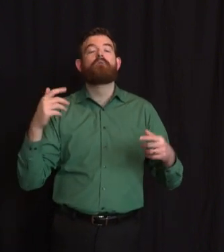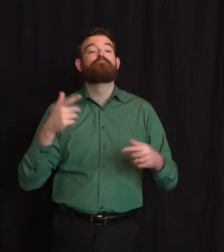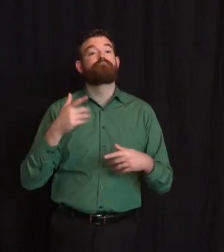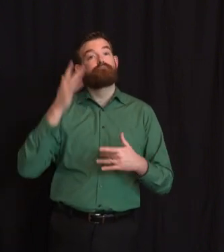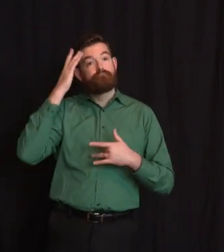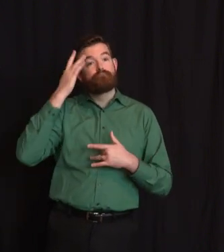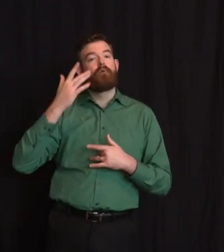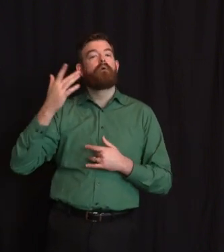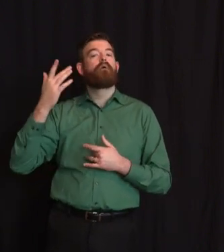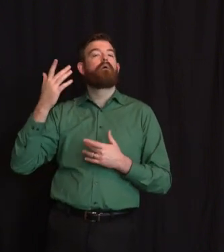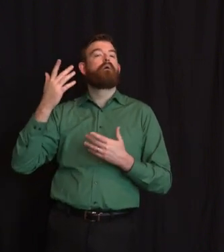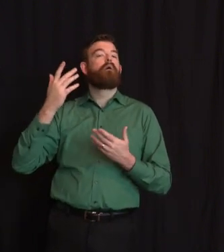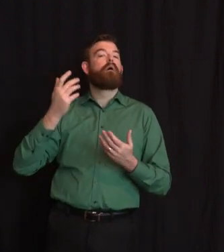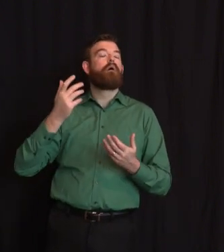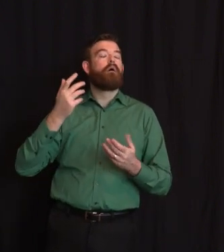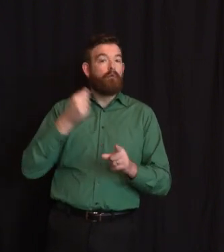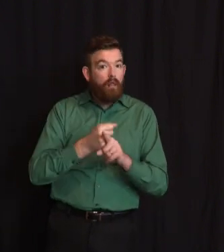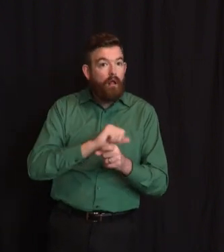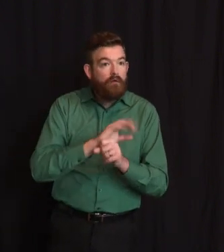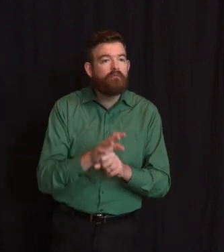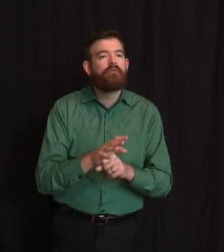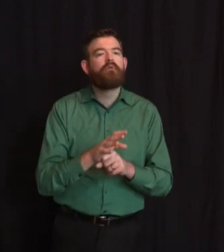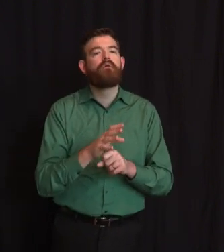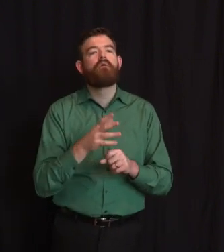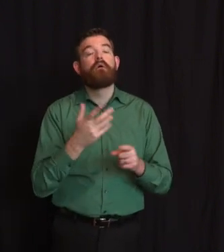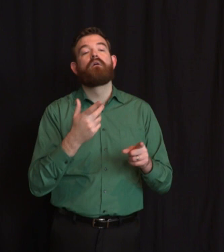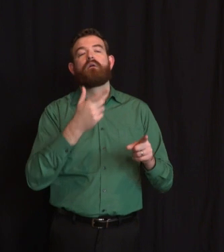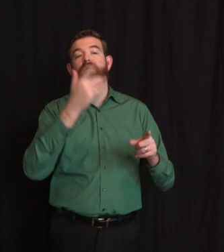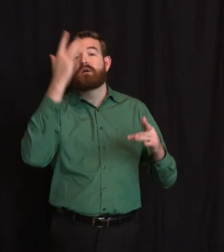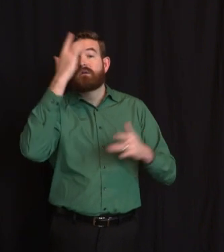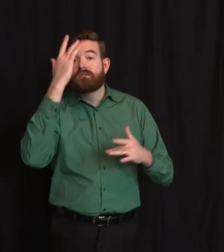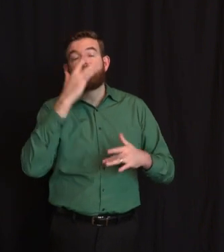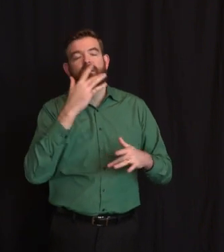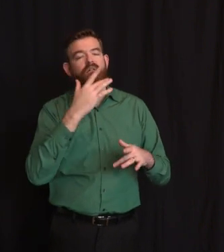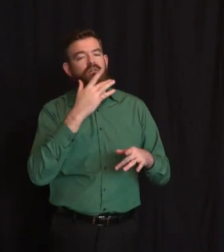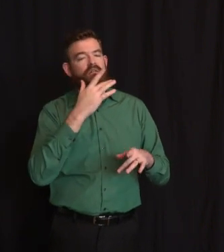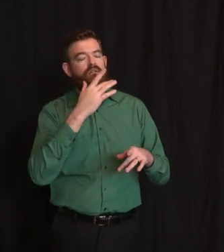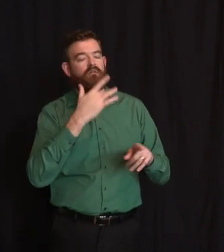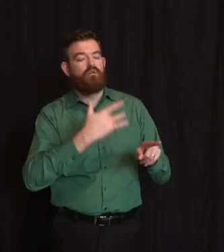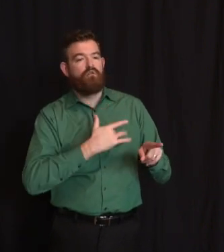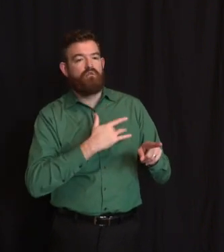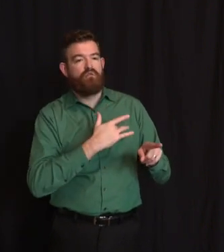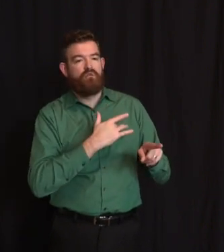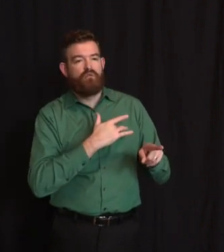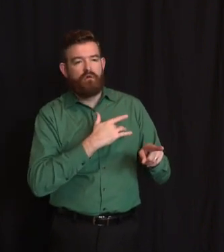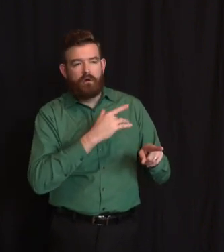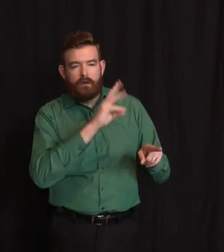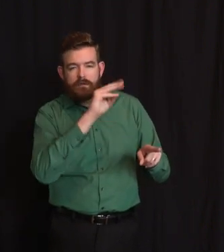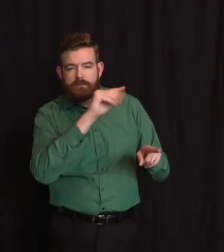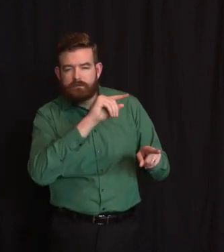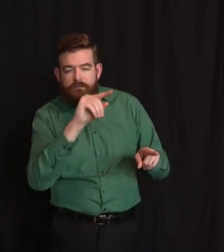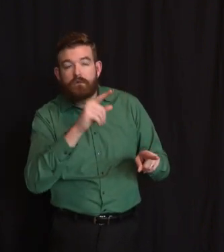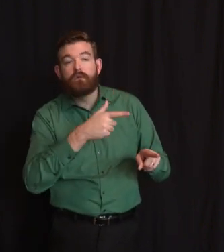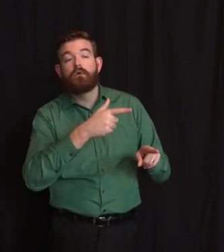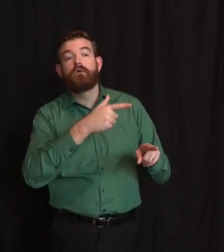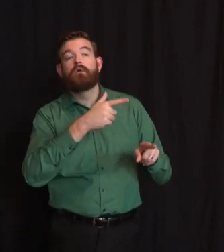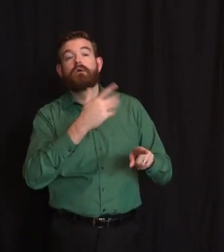39.1% diabetes mellitus, 29.6% other chronic diseases, 20